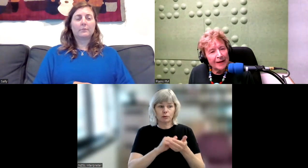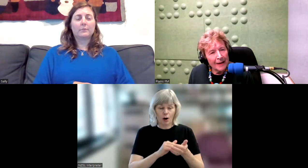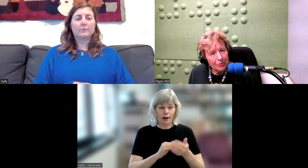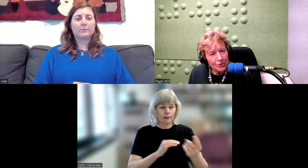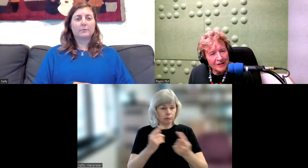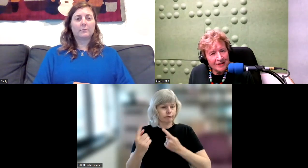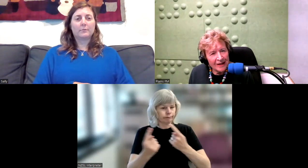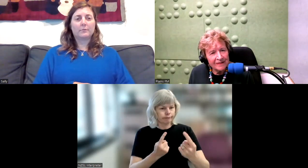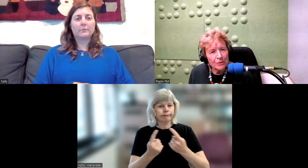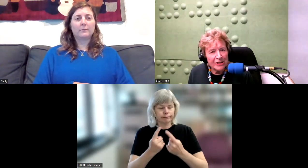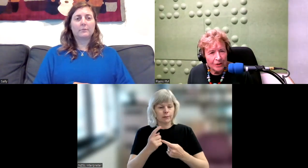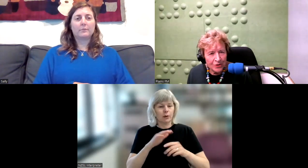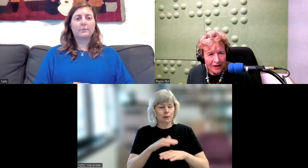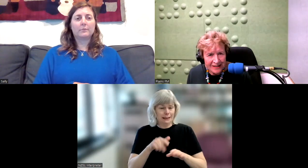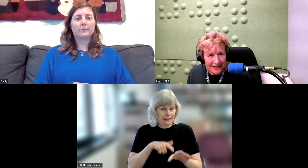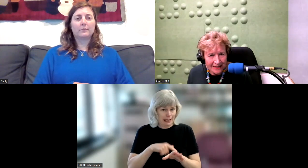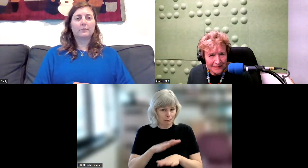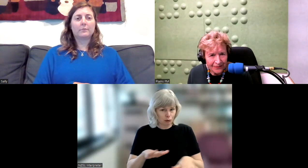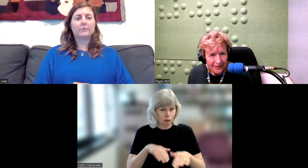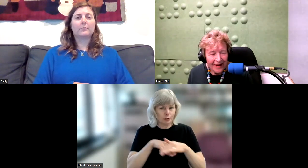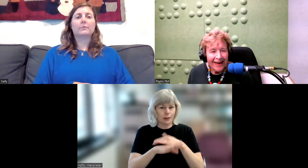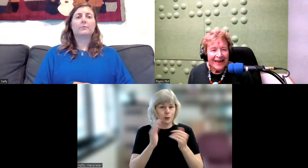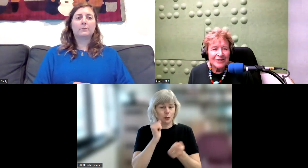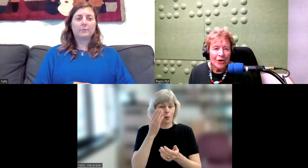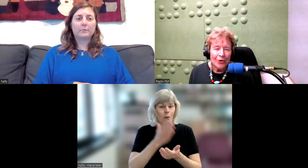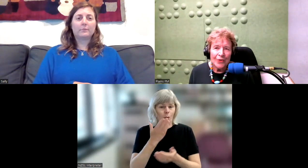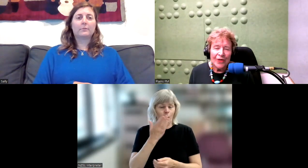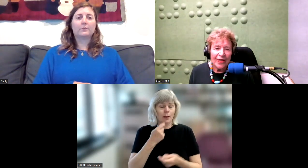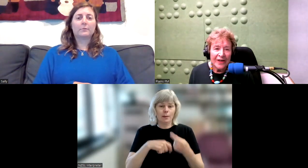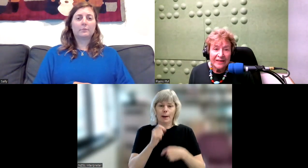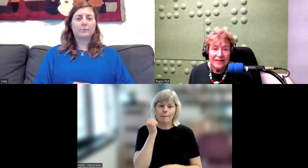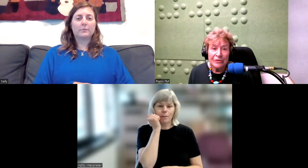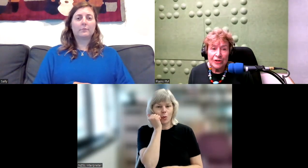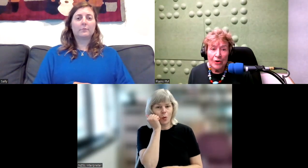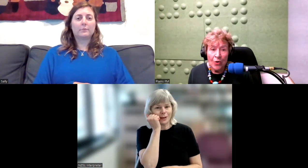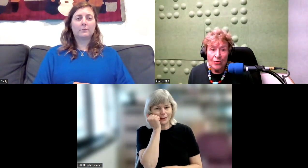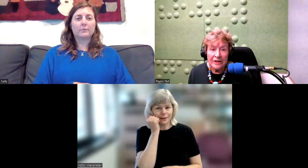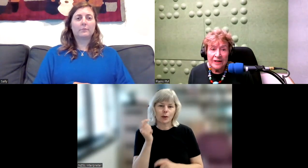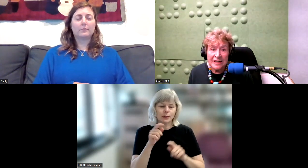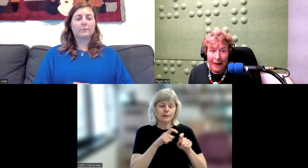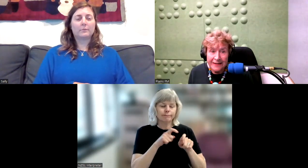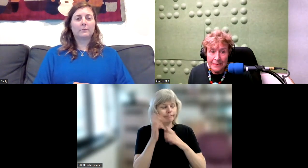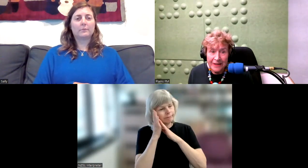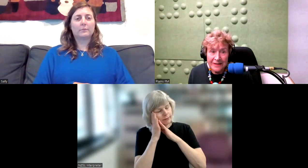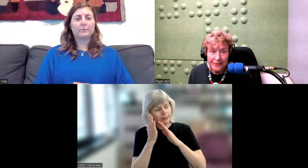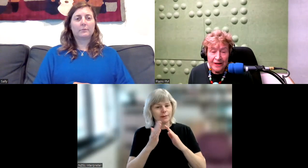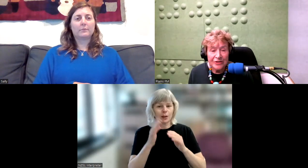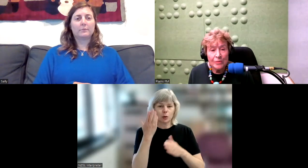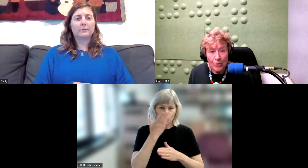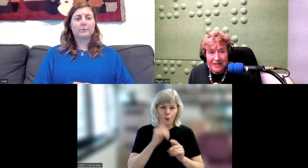became boarders and they went home twice a year. So then the role expanded a bit. So Boys